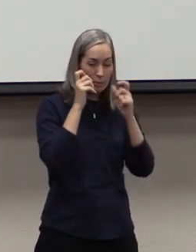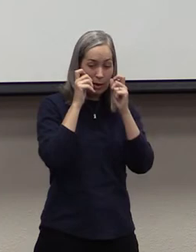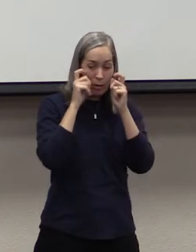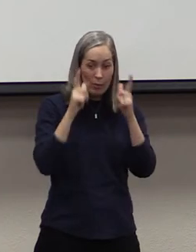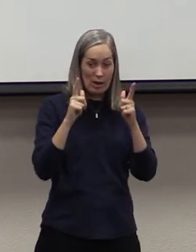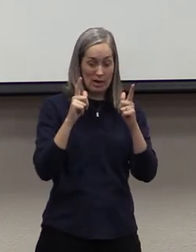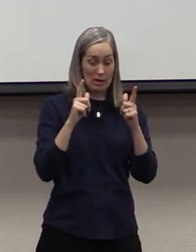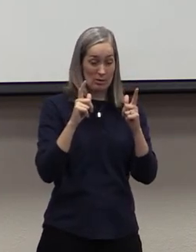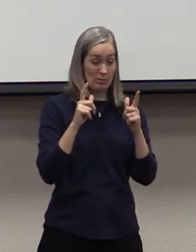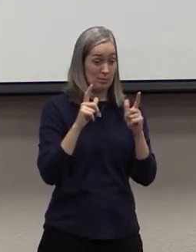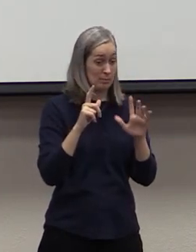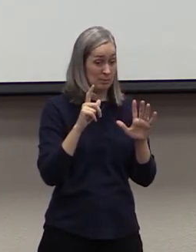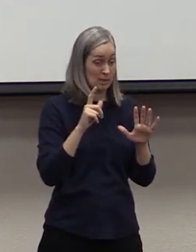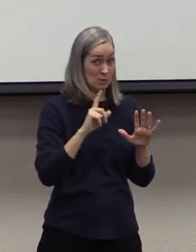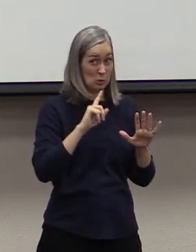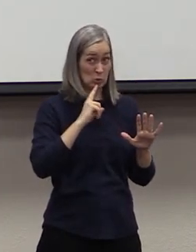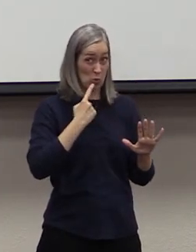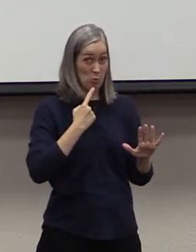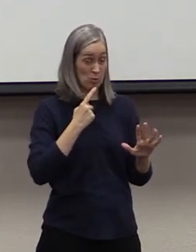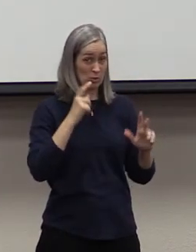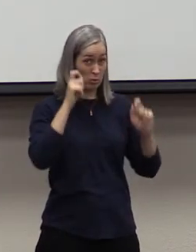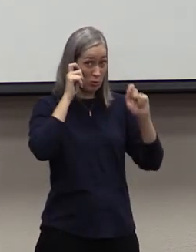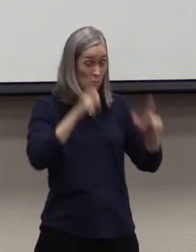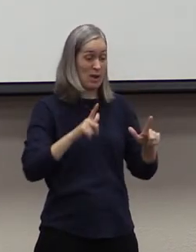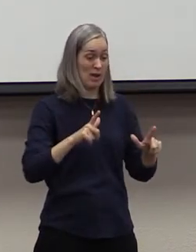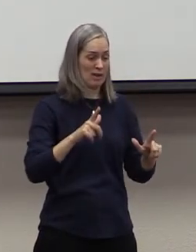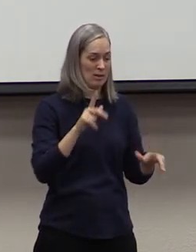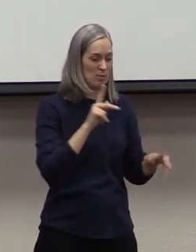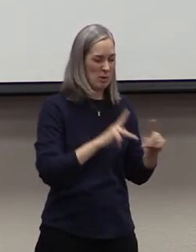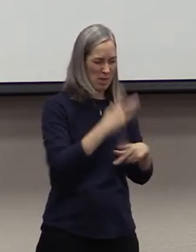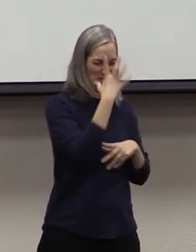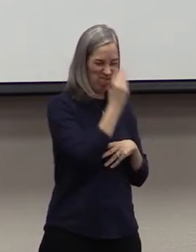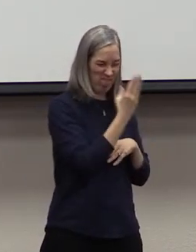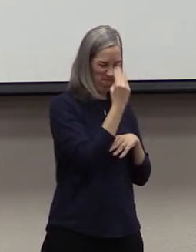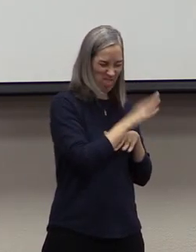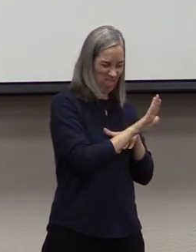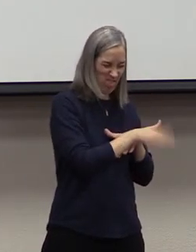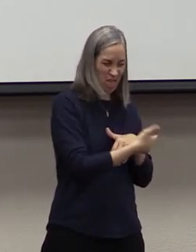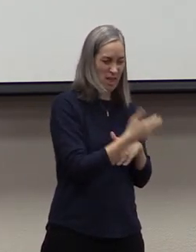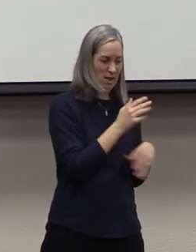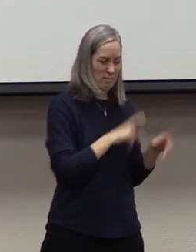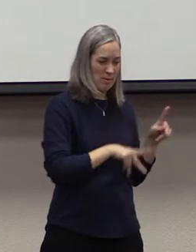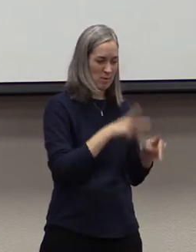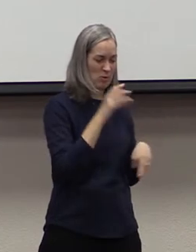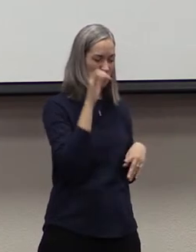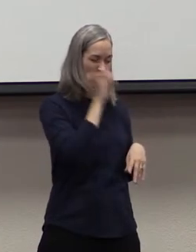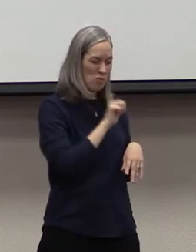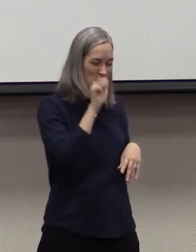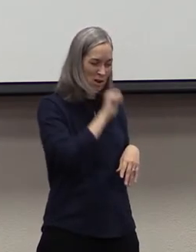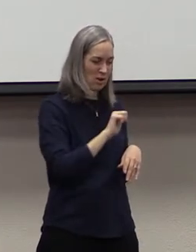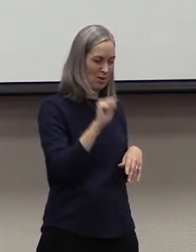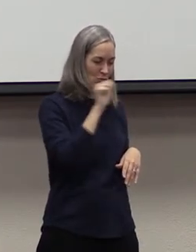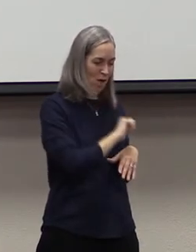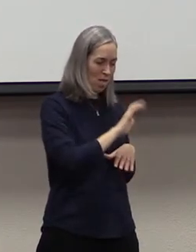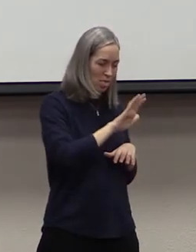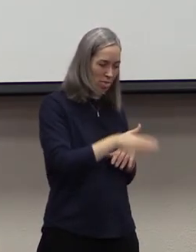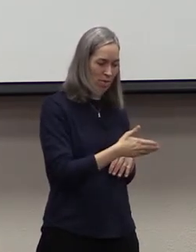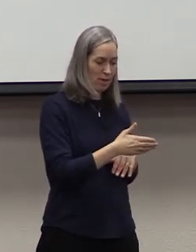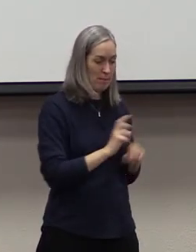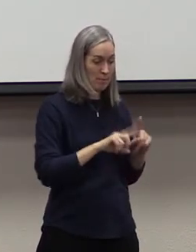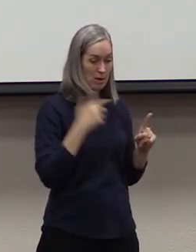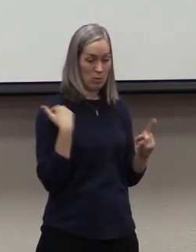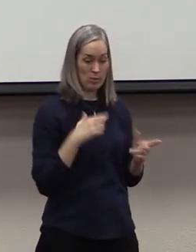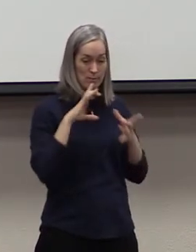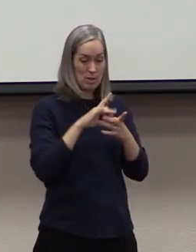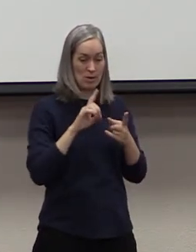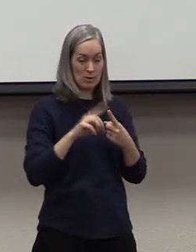sleep, sleep at night, and those who get drunk are drunk at night. But since we belong to the day, let us be sober,